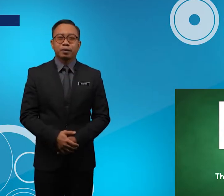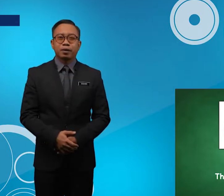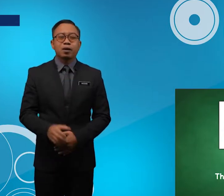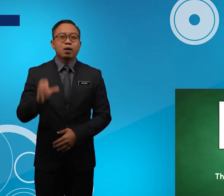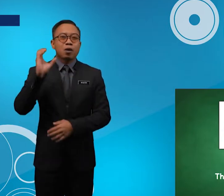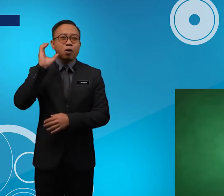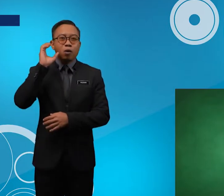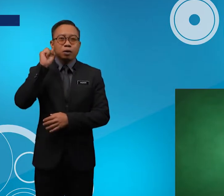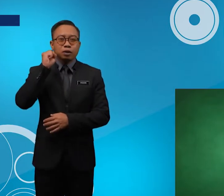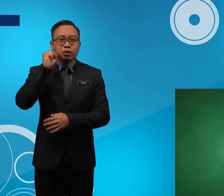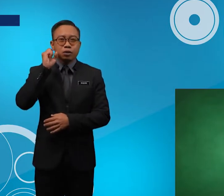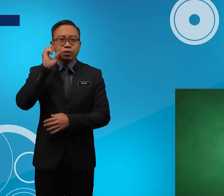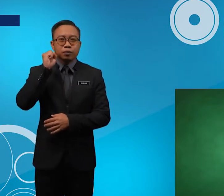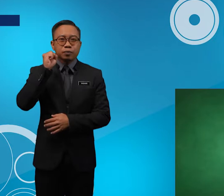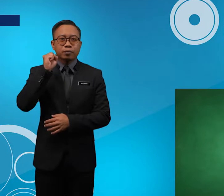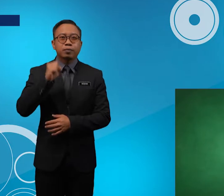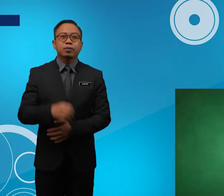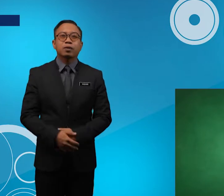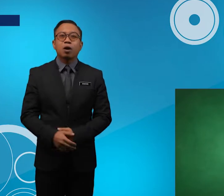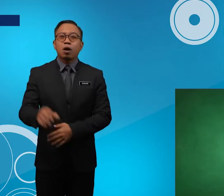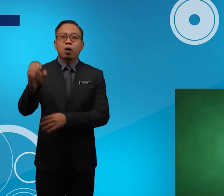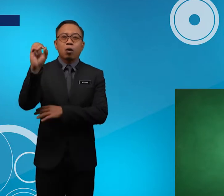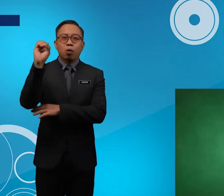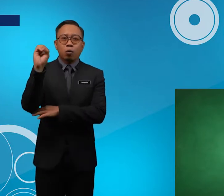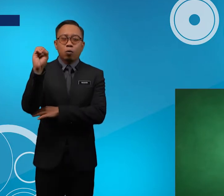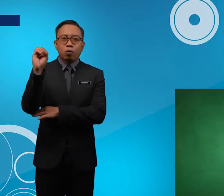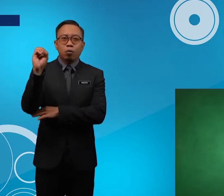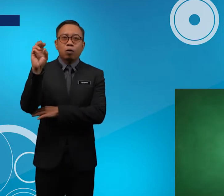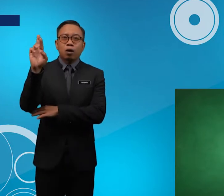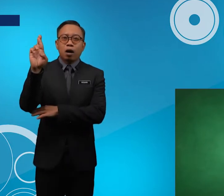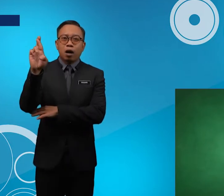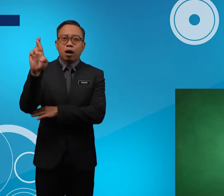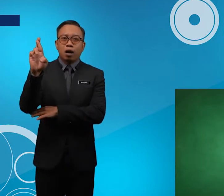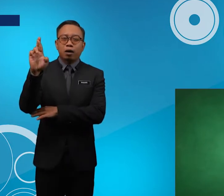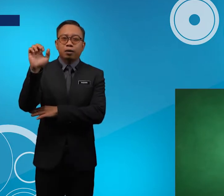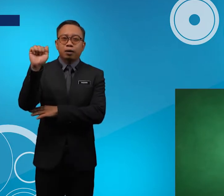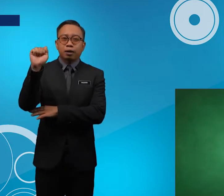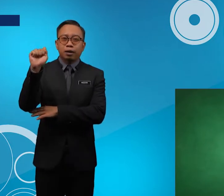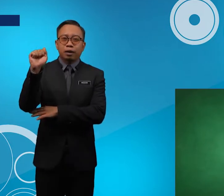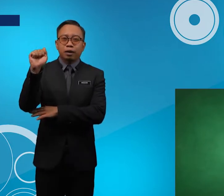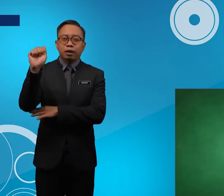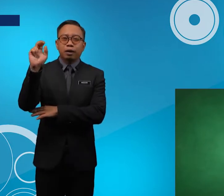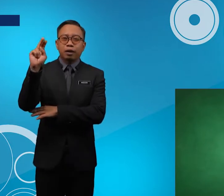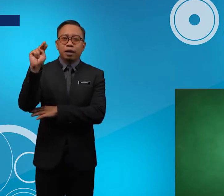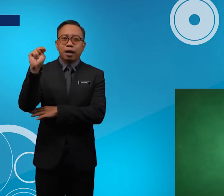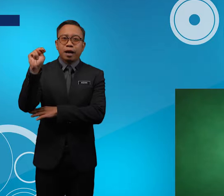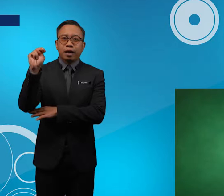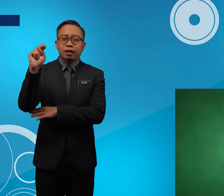Orange Orange O R A N